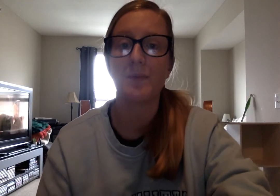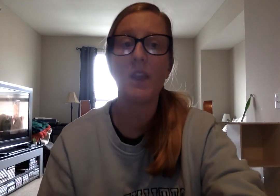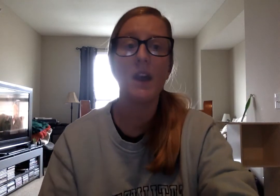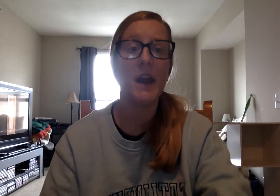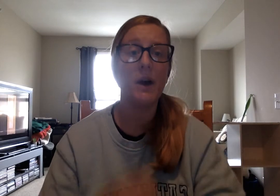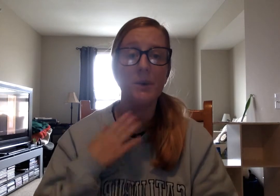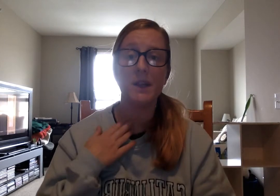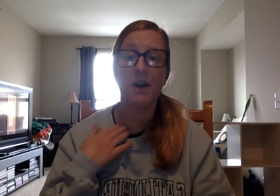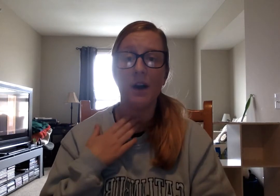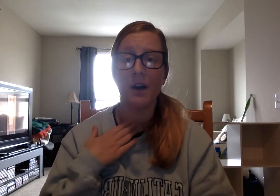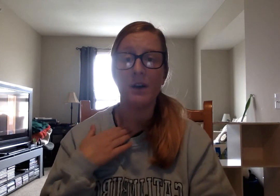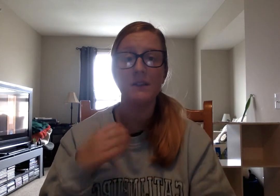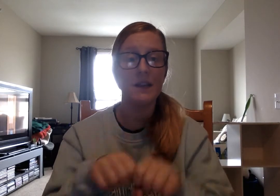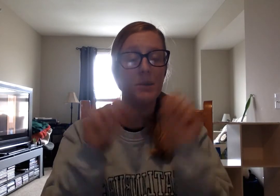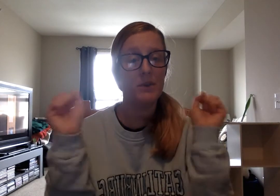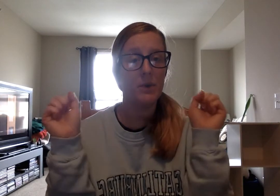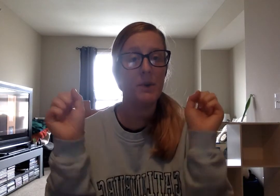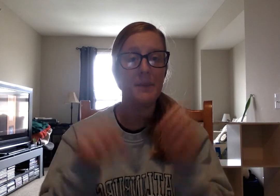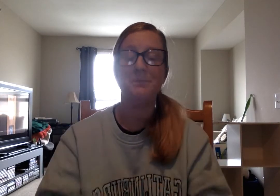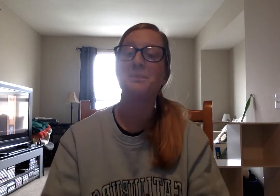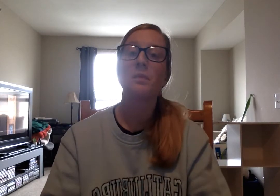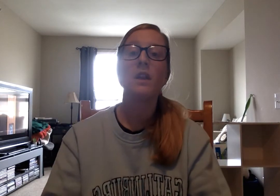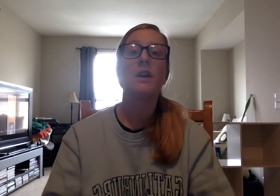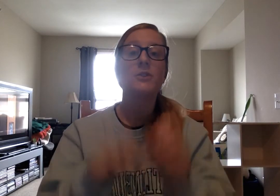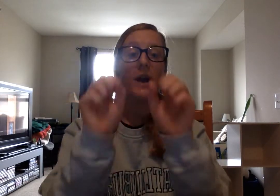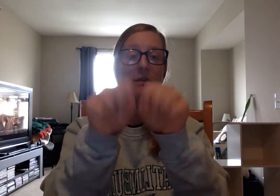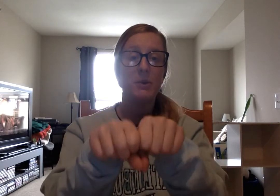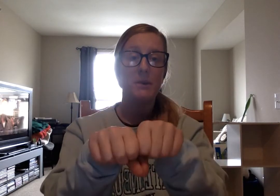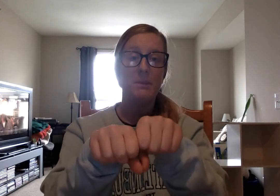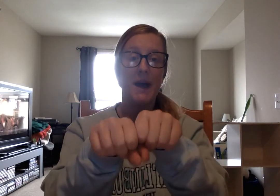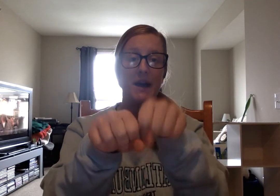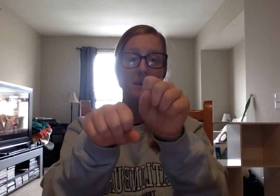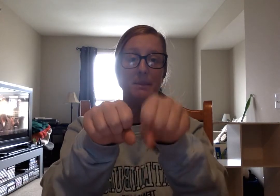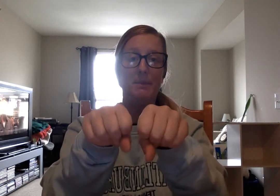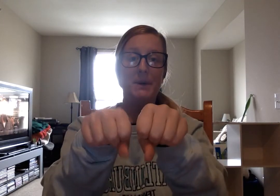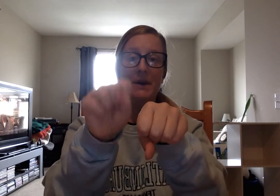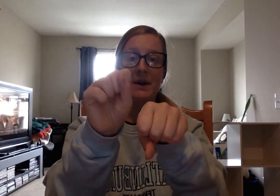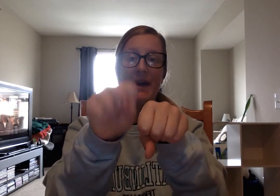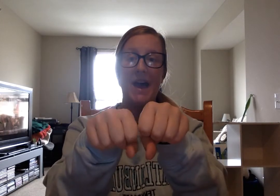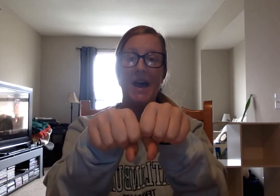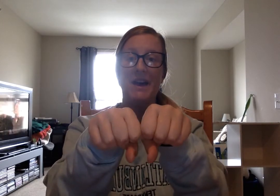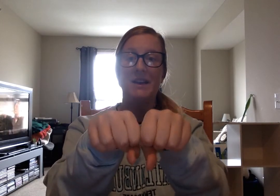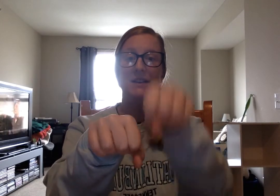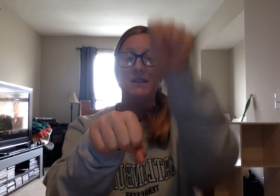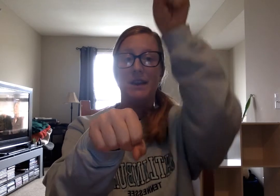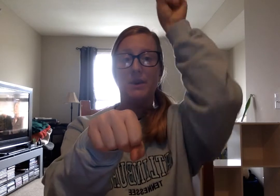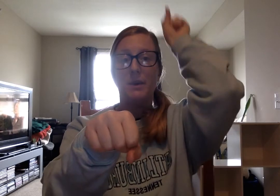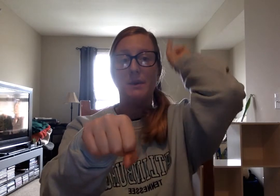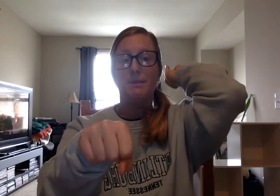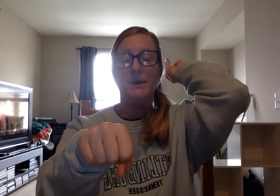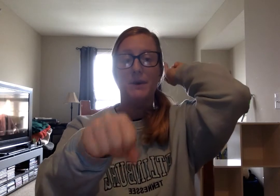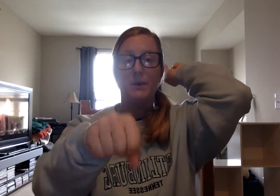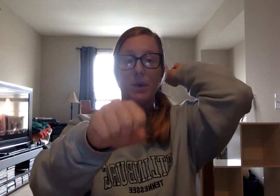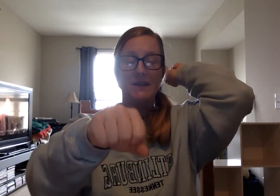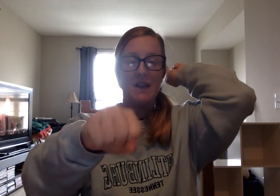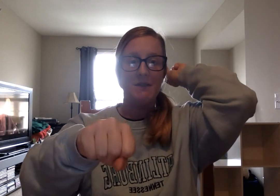Now we are taking parts of a word away. So I have the word bad. B. Add. Take away b. What's left?